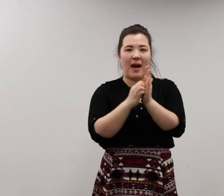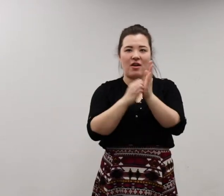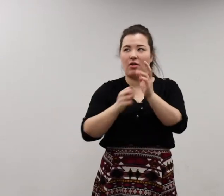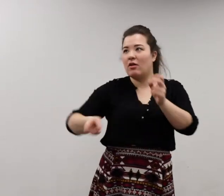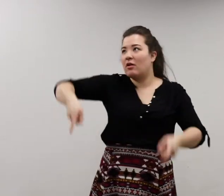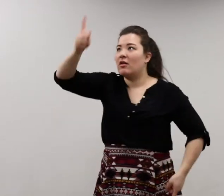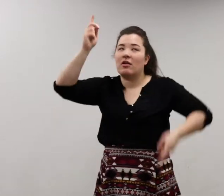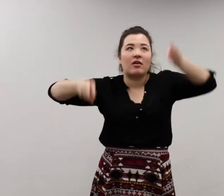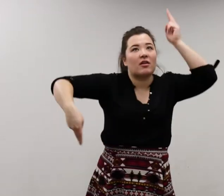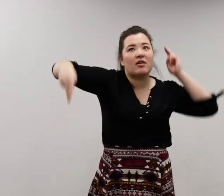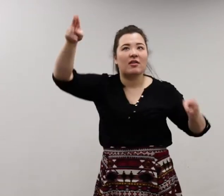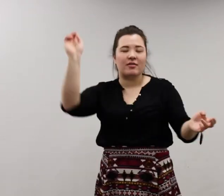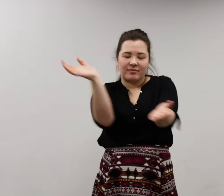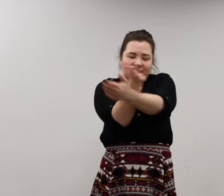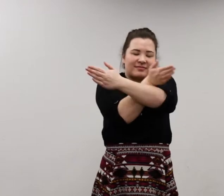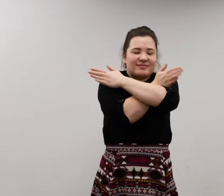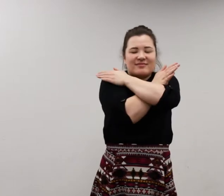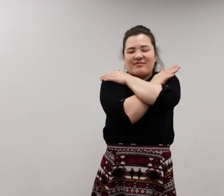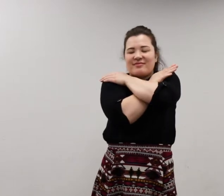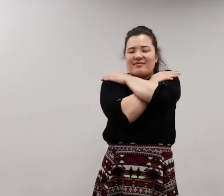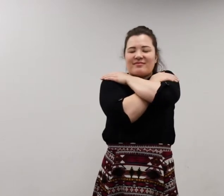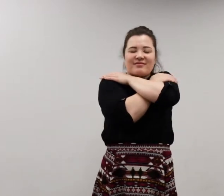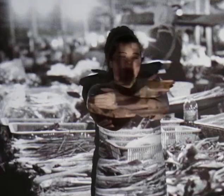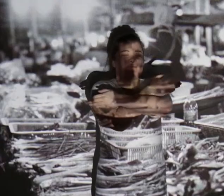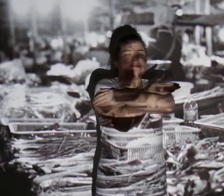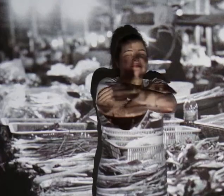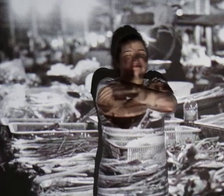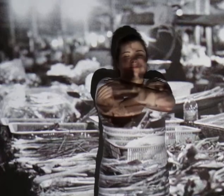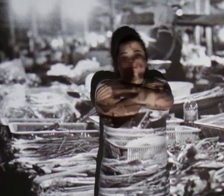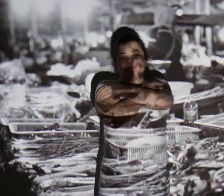Bangkok embraced me like a long lost lover.